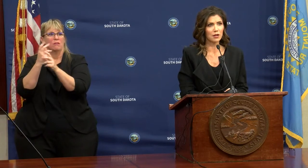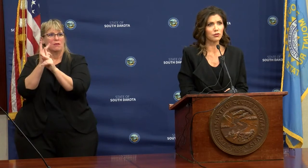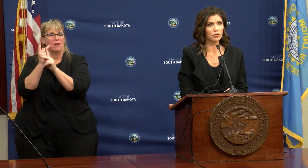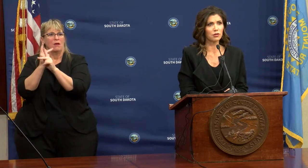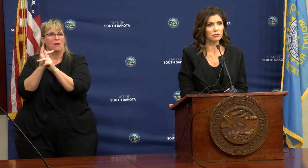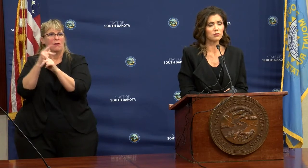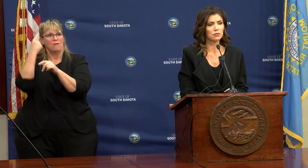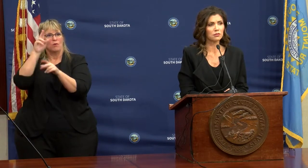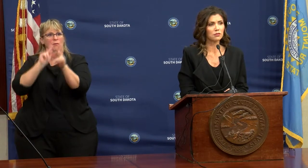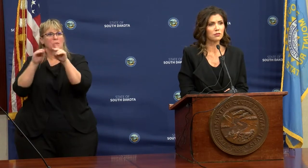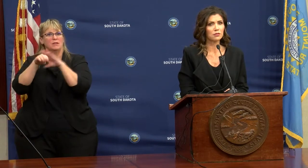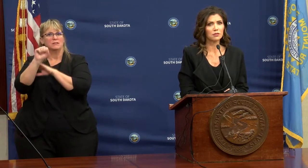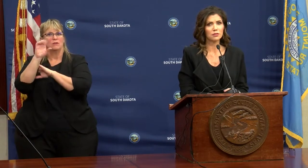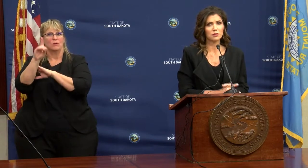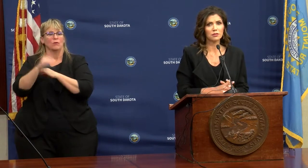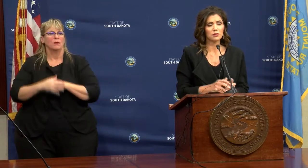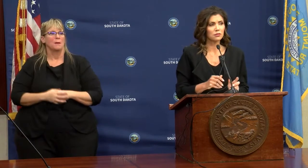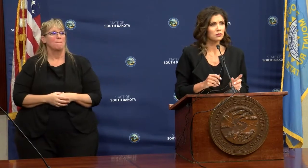of the state of South Dakota.